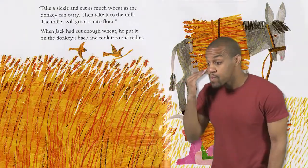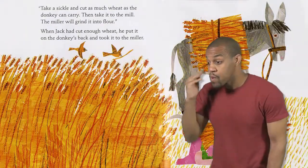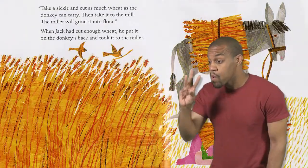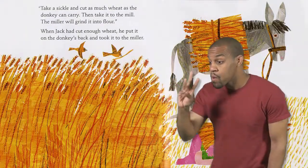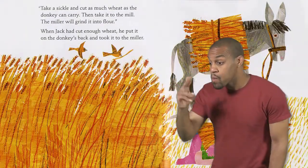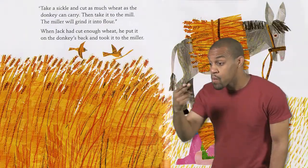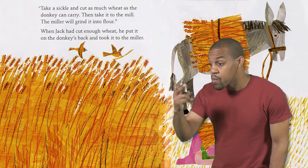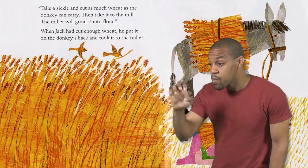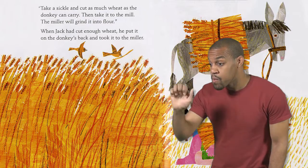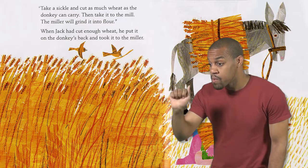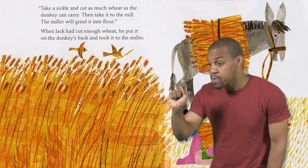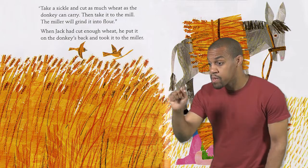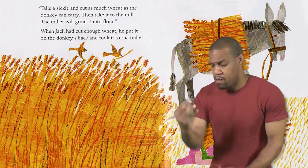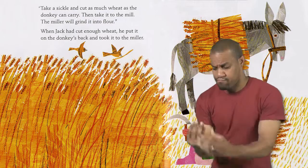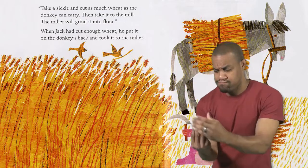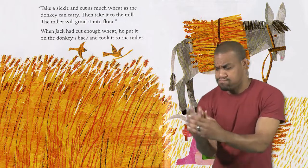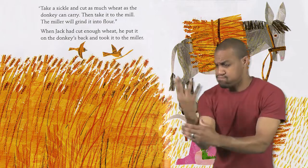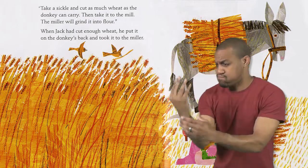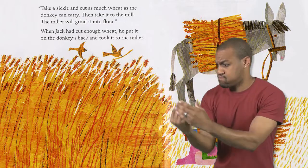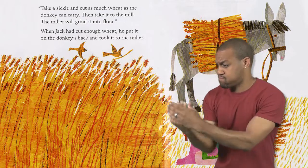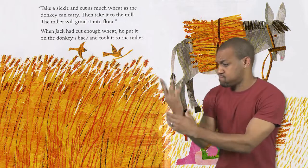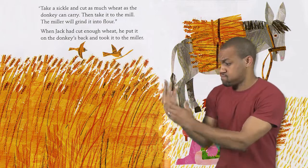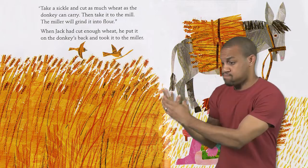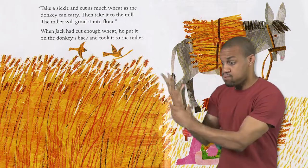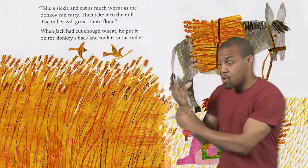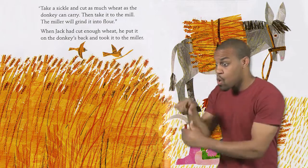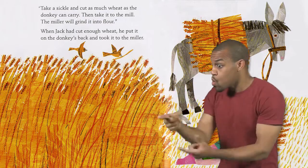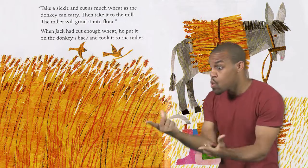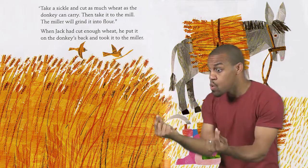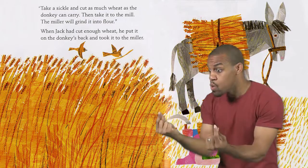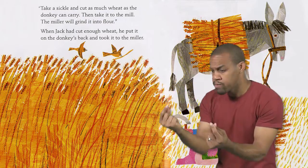Take a sickle and cut as much wheat as the donkey can carry